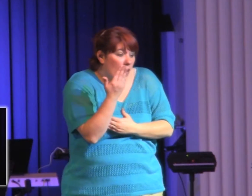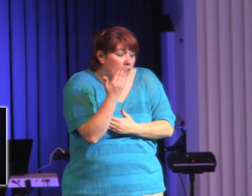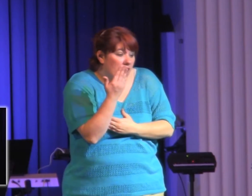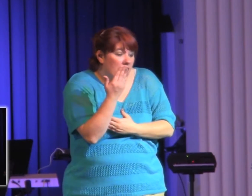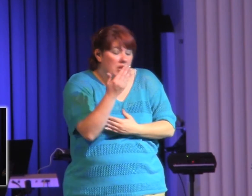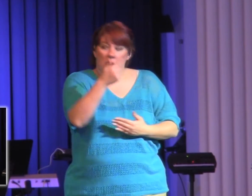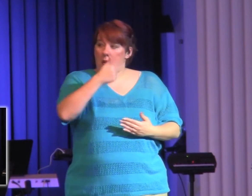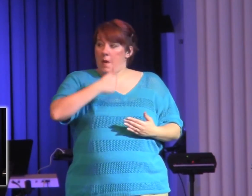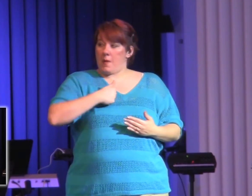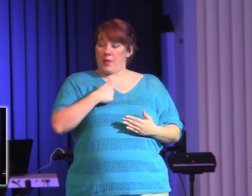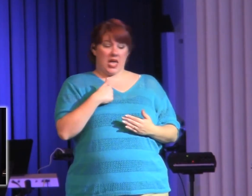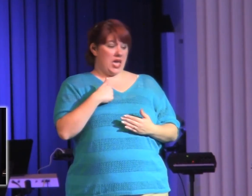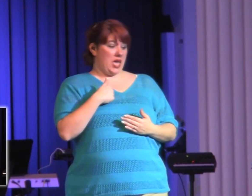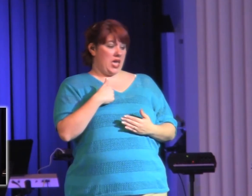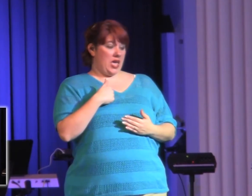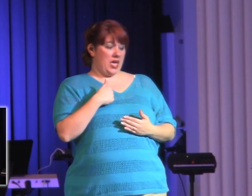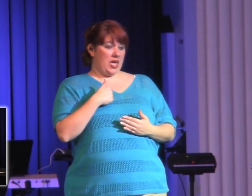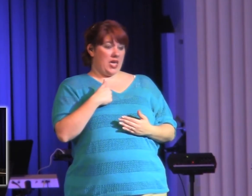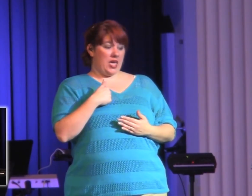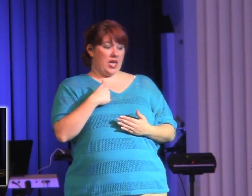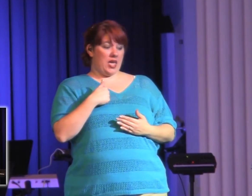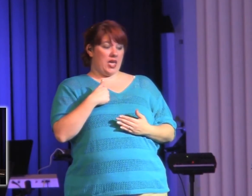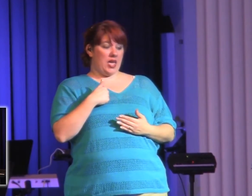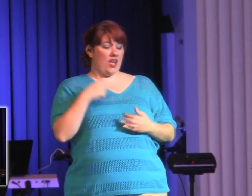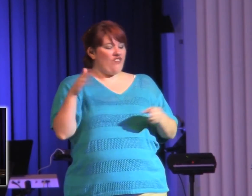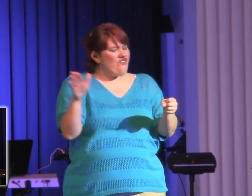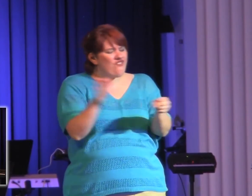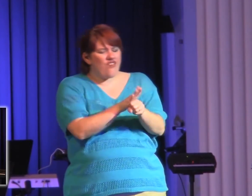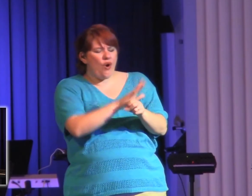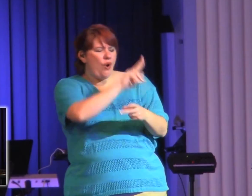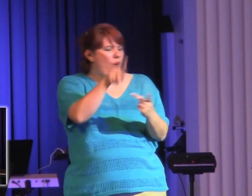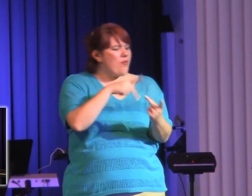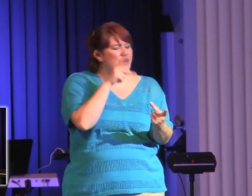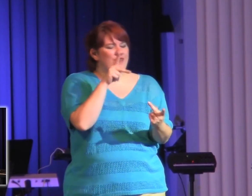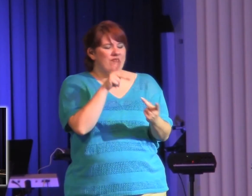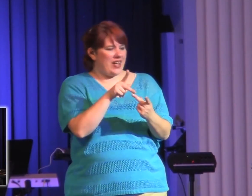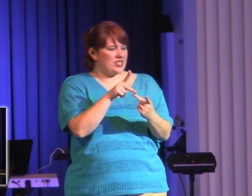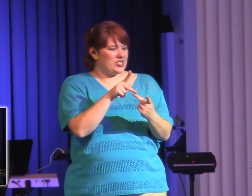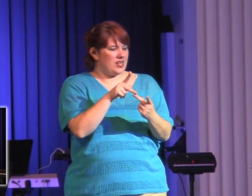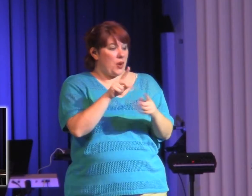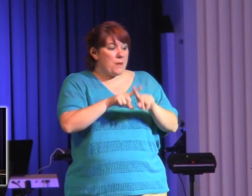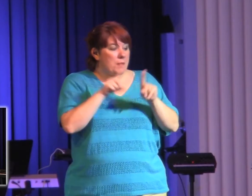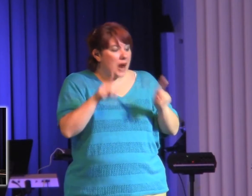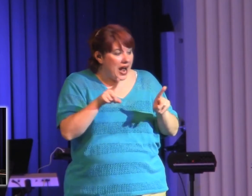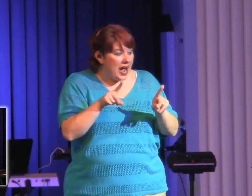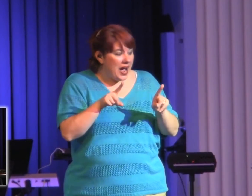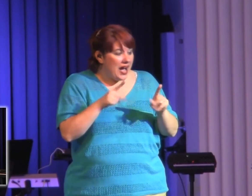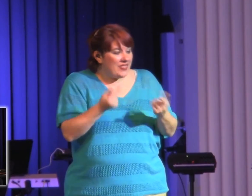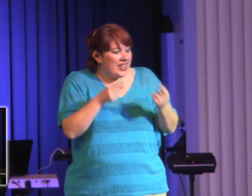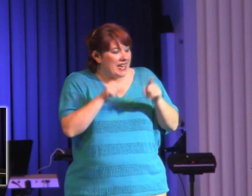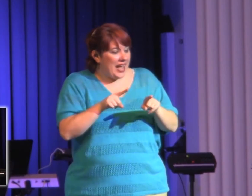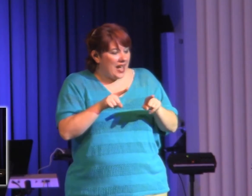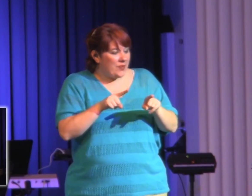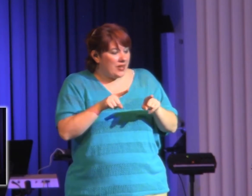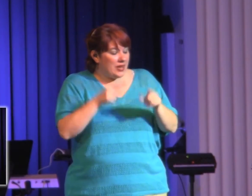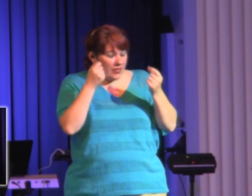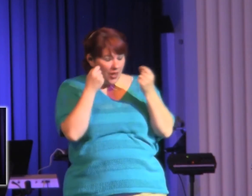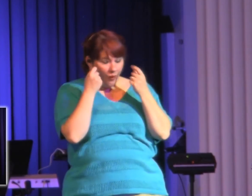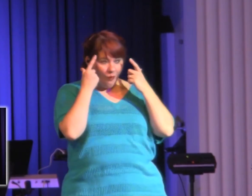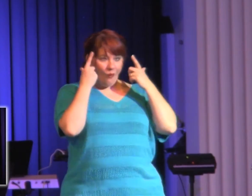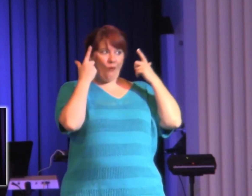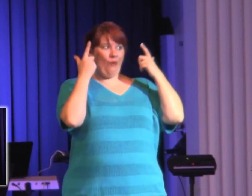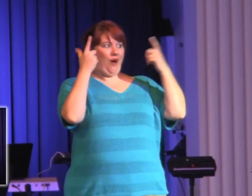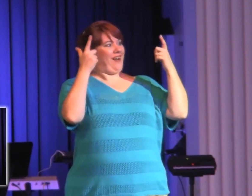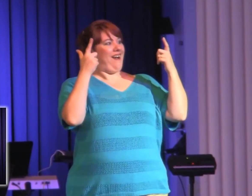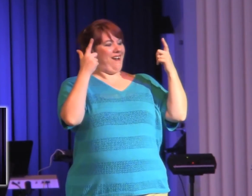perfection. Absolute perfection. Then I pulled the cover off and lost it from there. You understand what saying? I mean, I woke up this